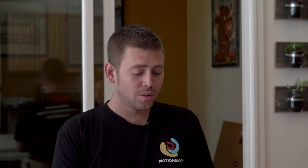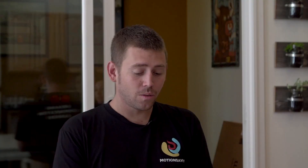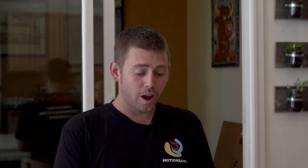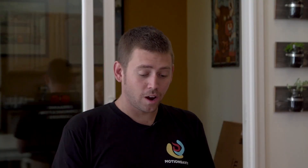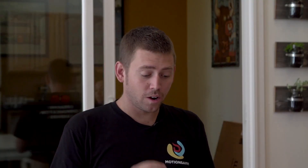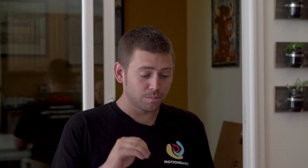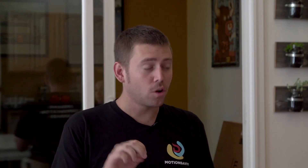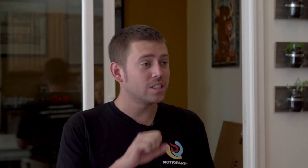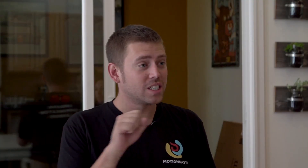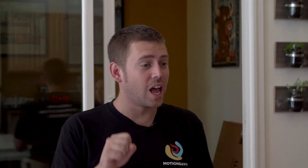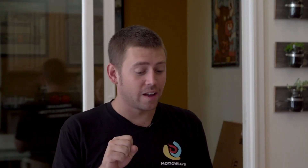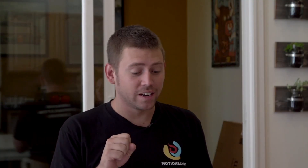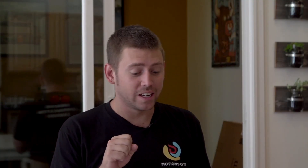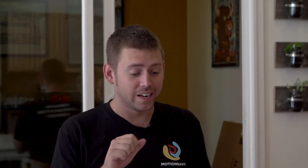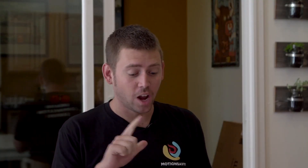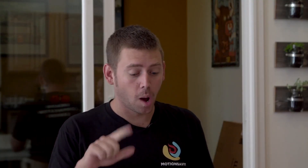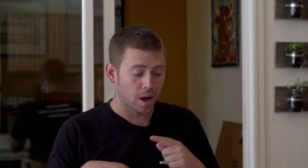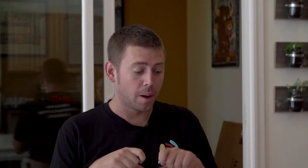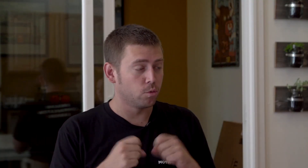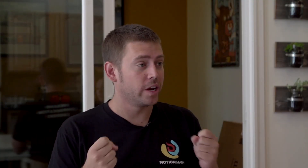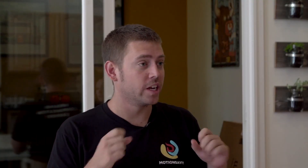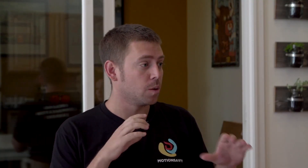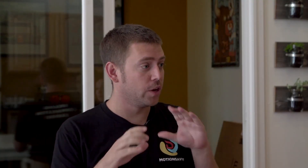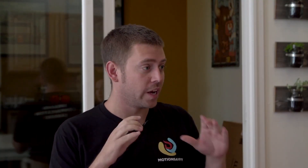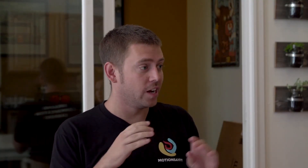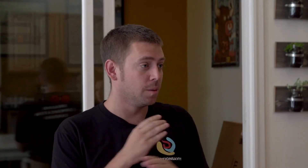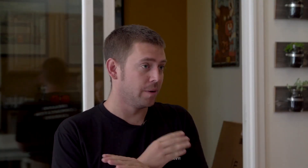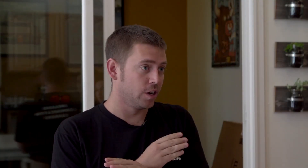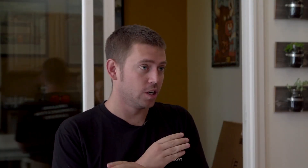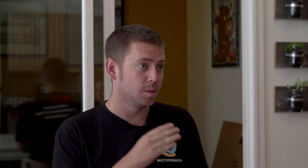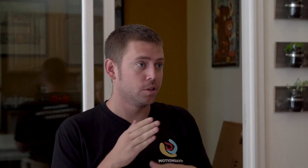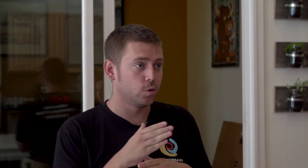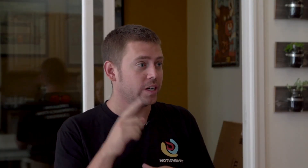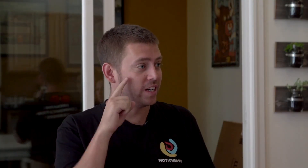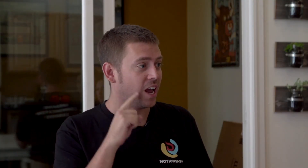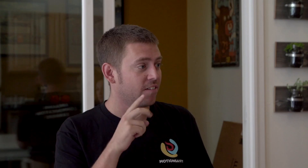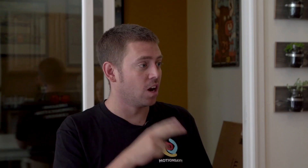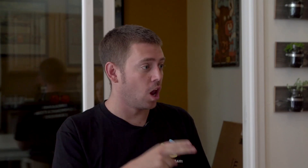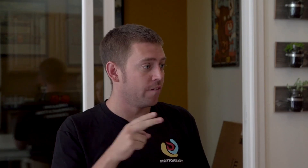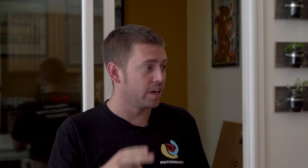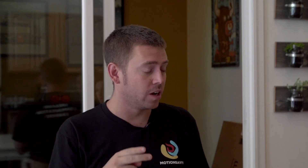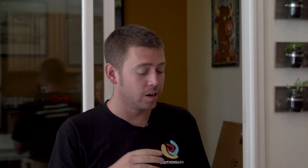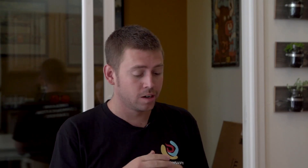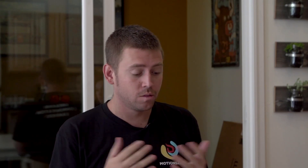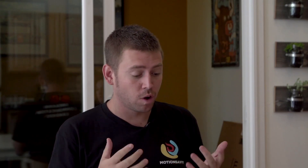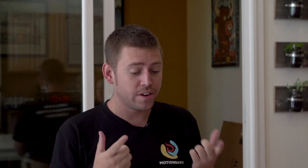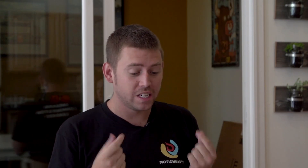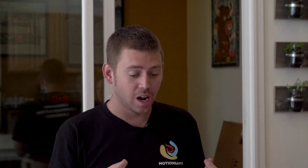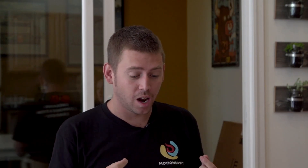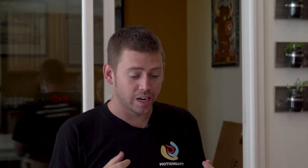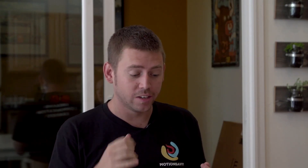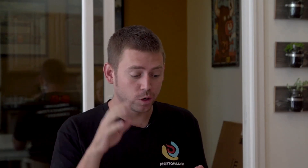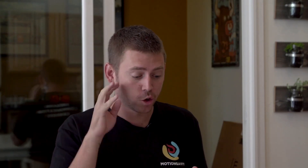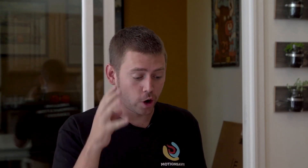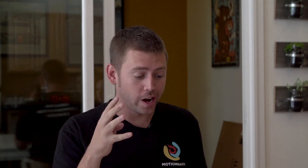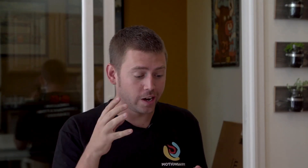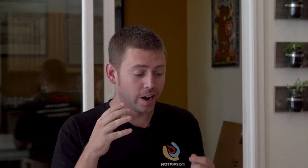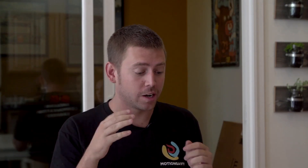Well Motion Savvy is all about breaking communication barriers between the deaf and the head of hearing. What we've done is we create a